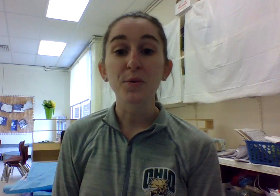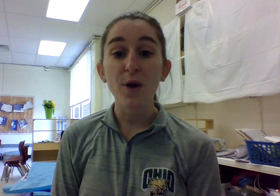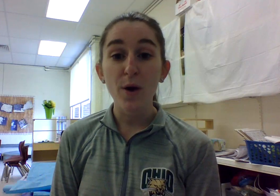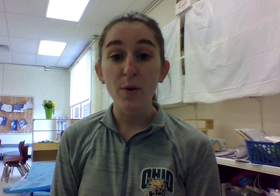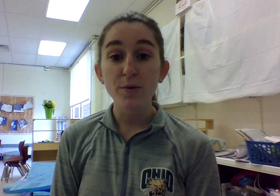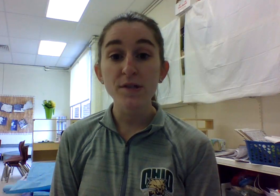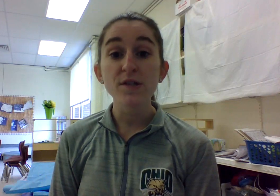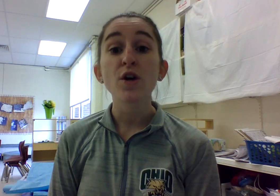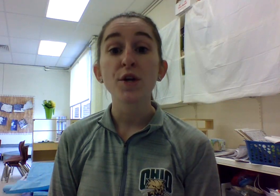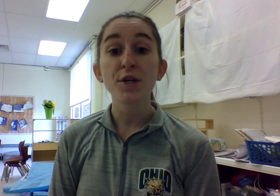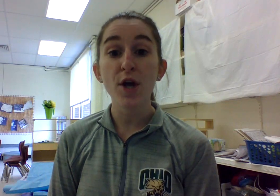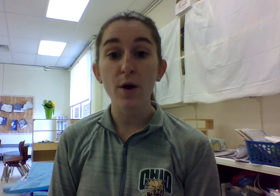Rose, nose.